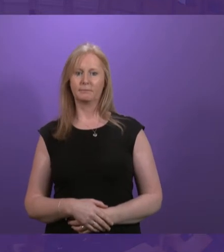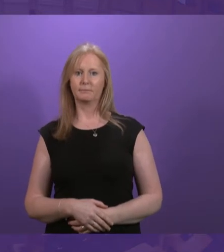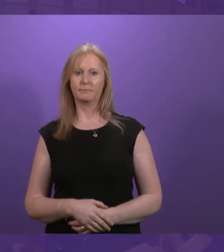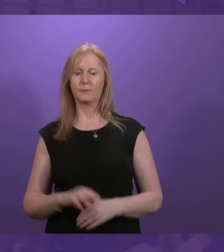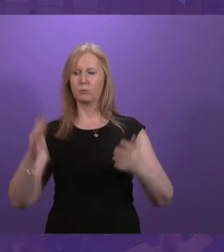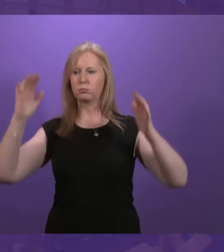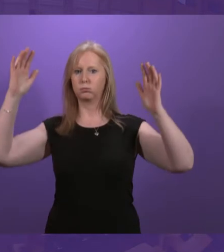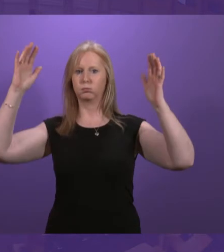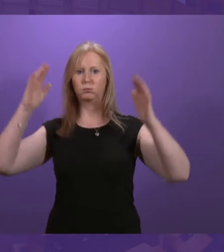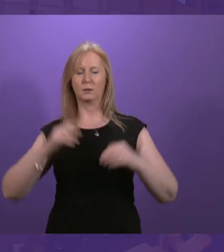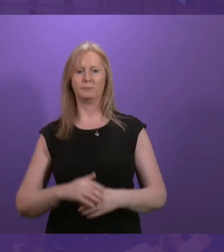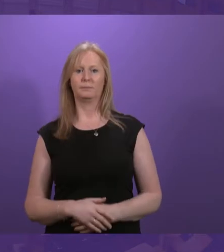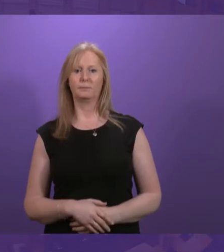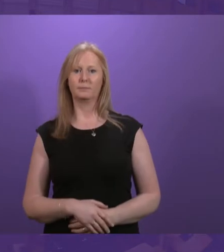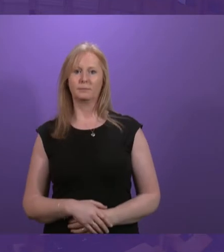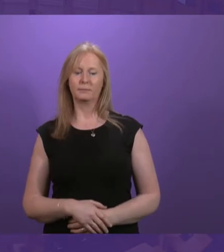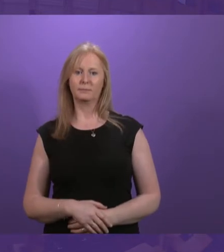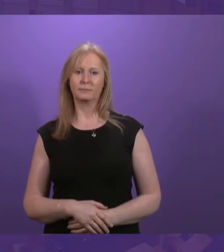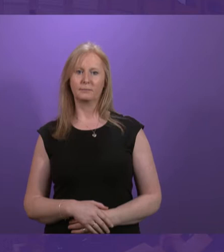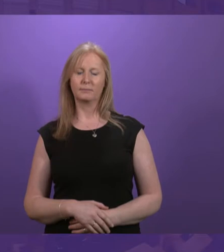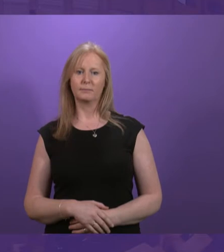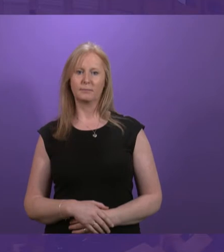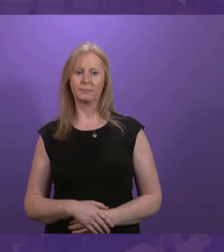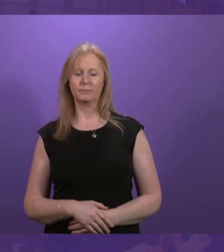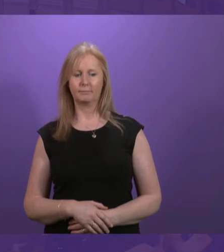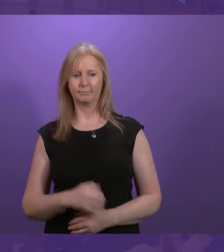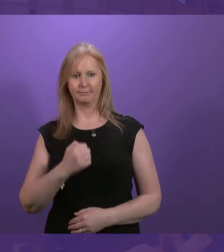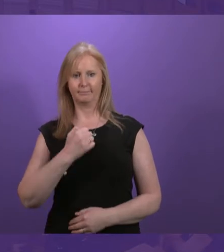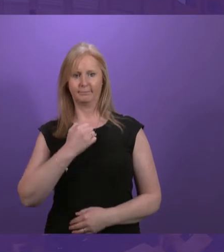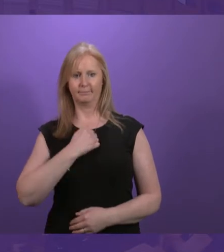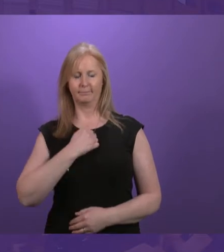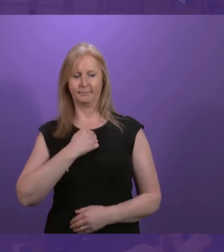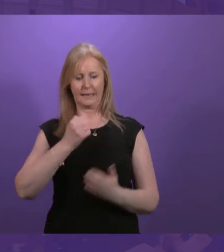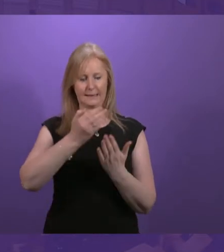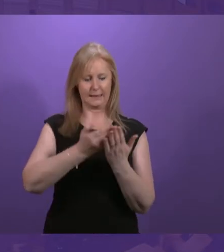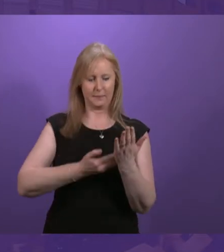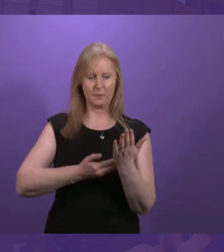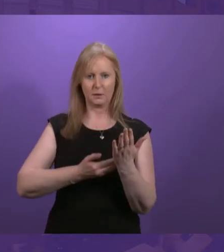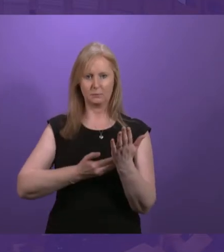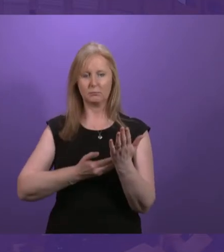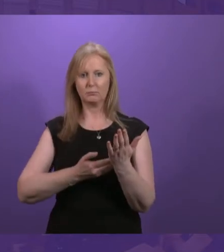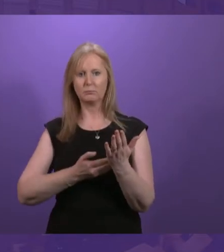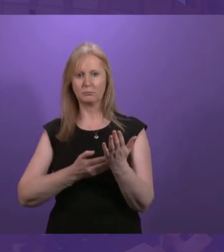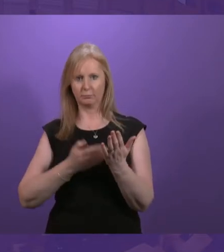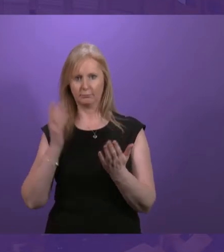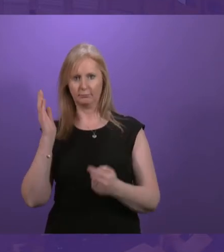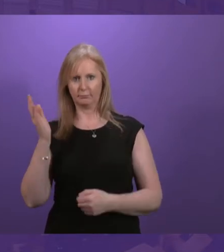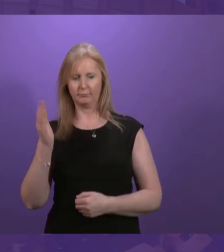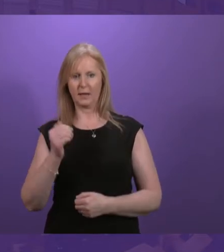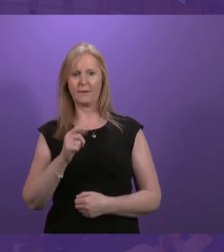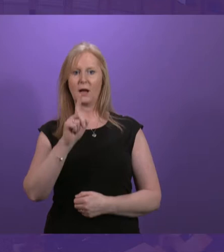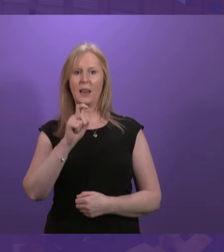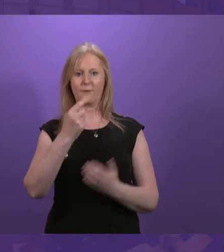As I set out in my statement, we have published today 11 policy position